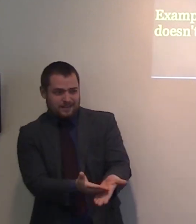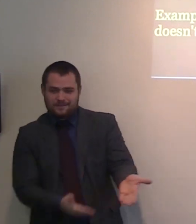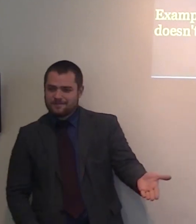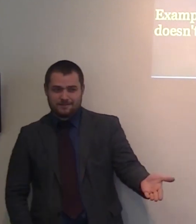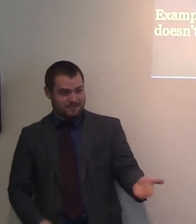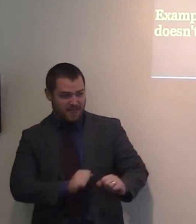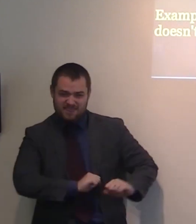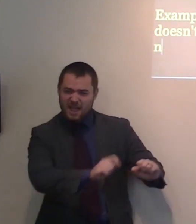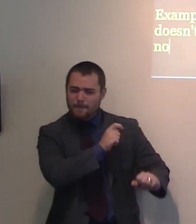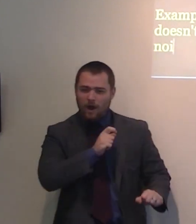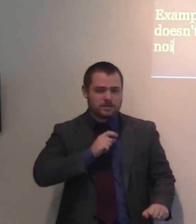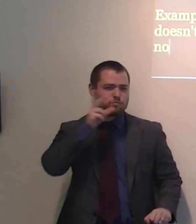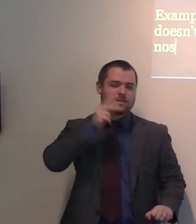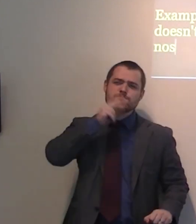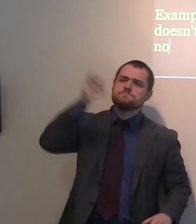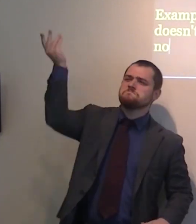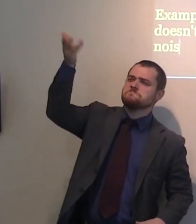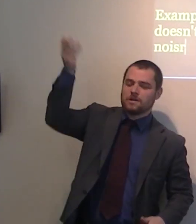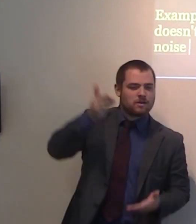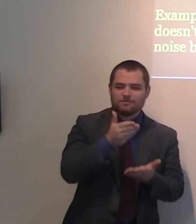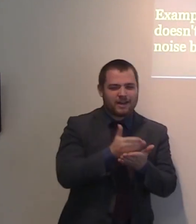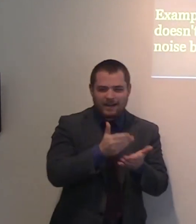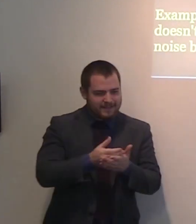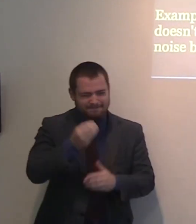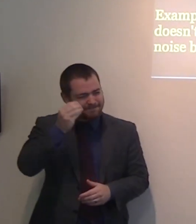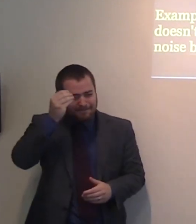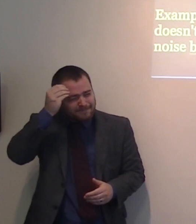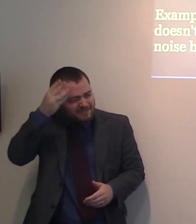those churches hide their ignorance with what? With noise.